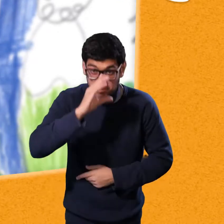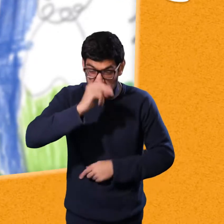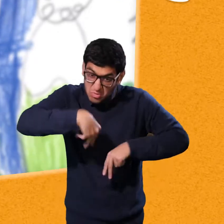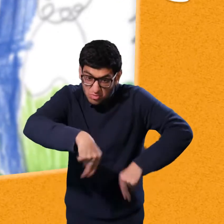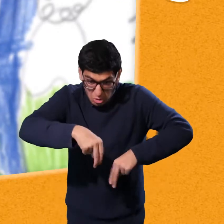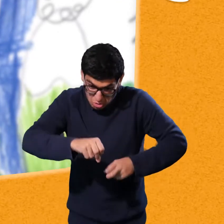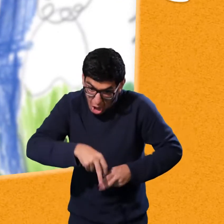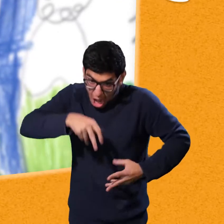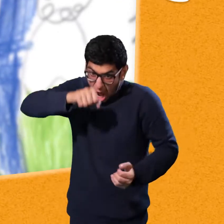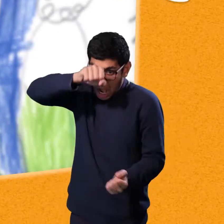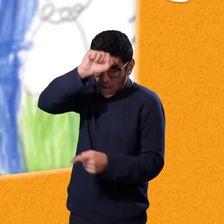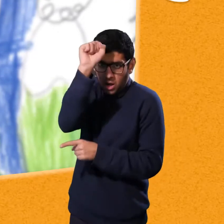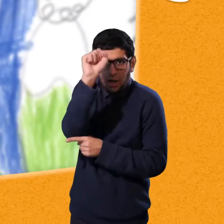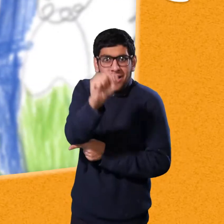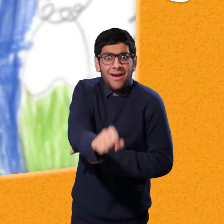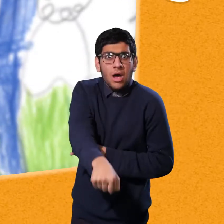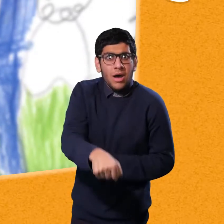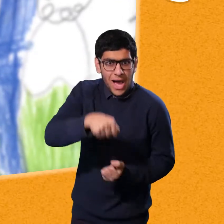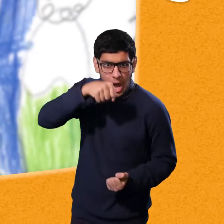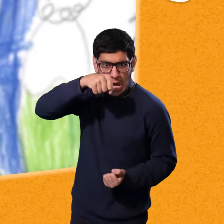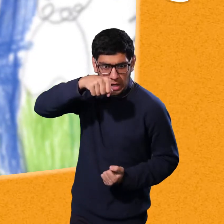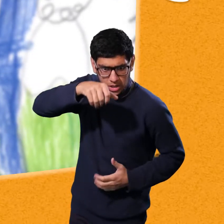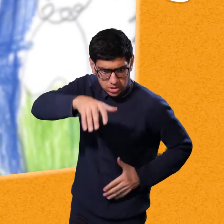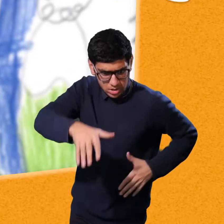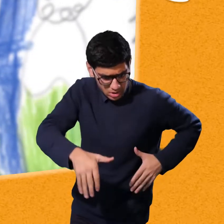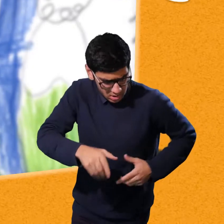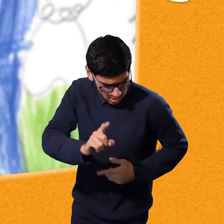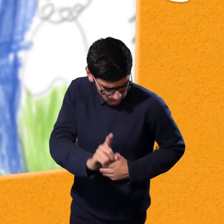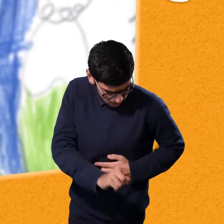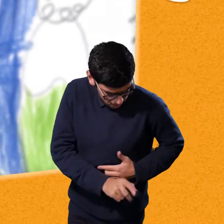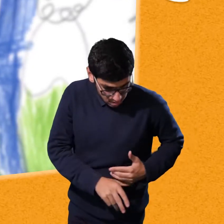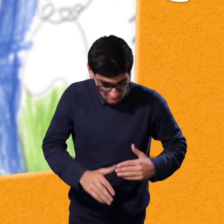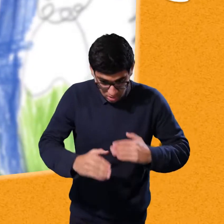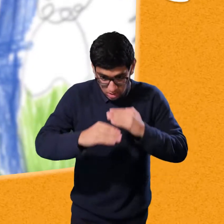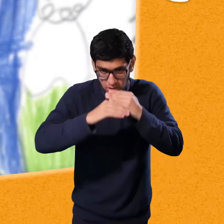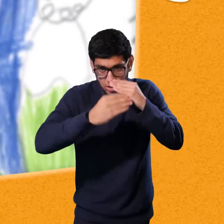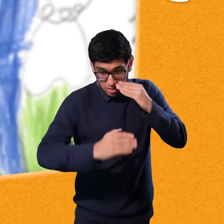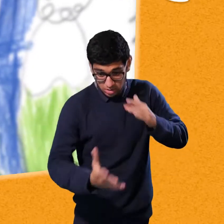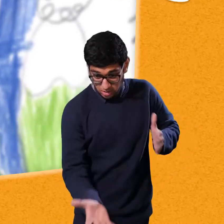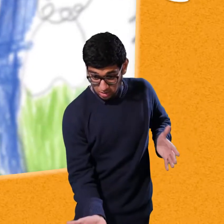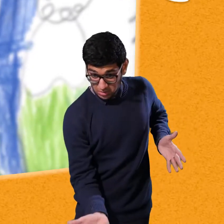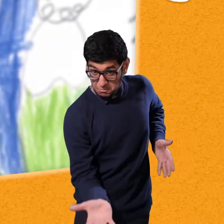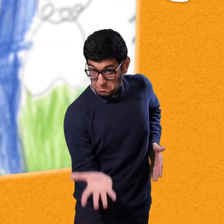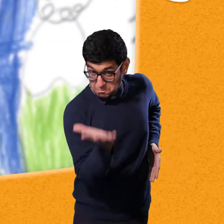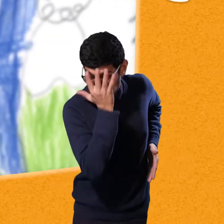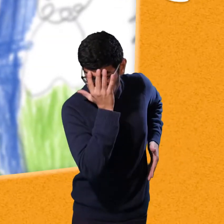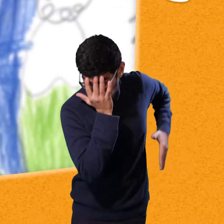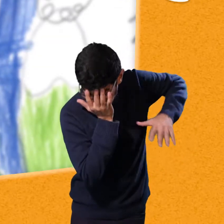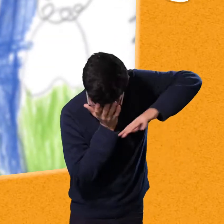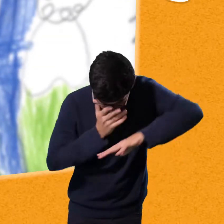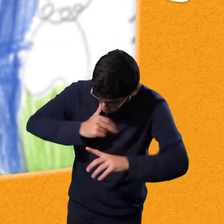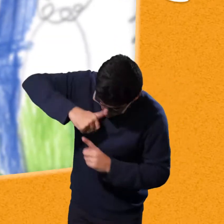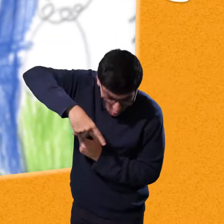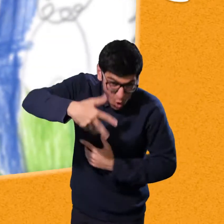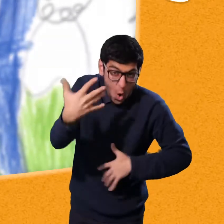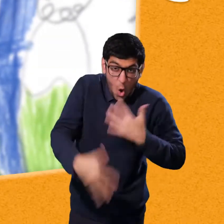the wolf tripped and went flying over the little pig and landed in a